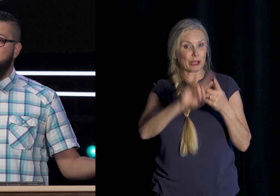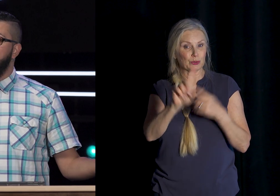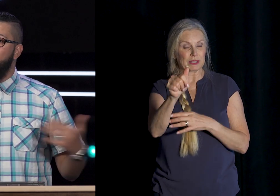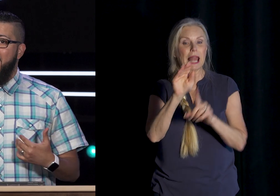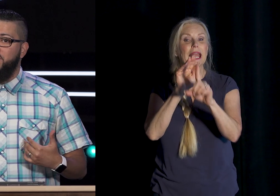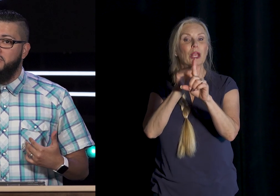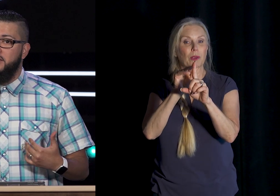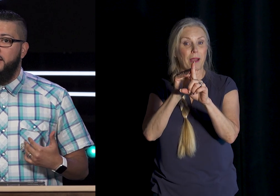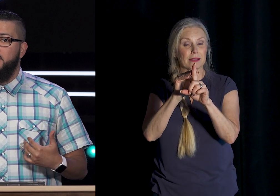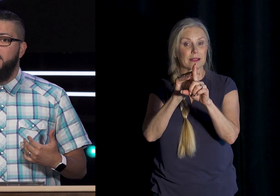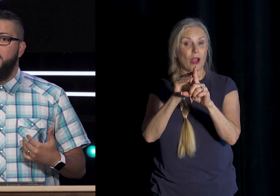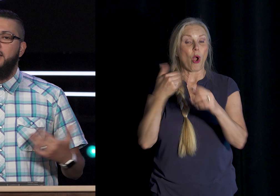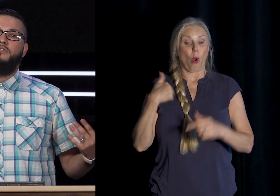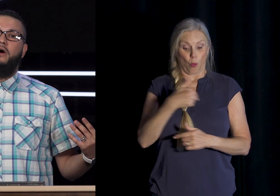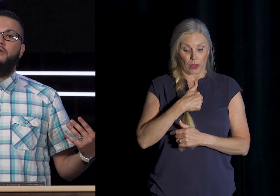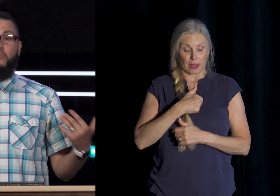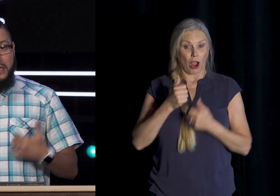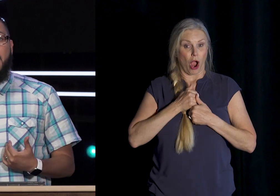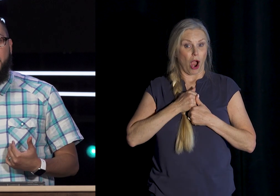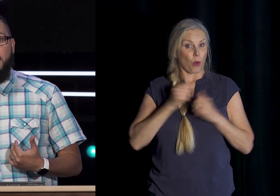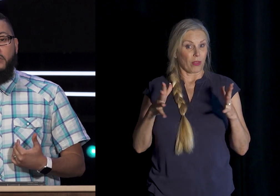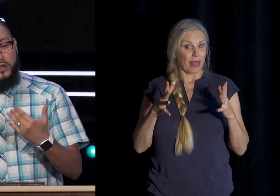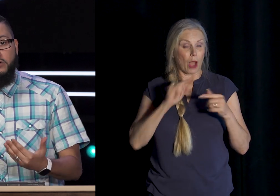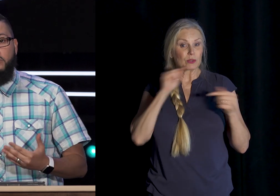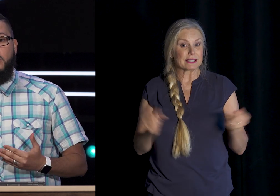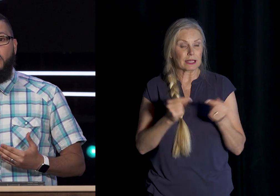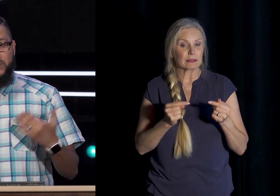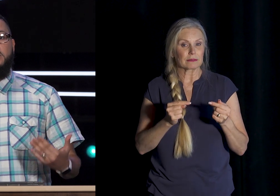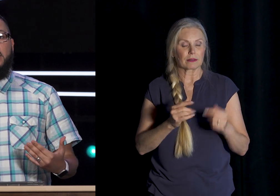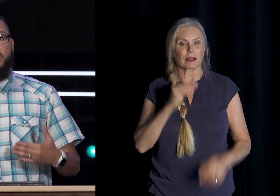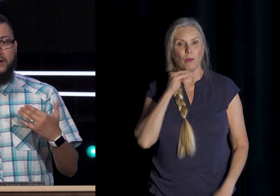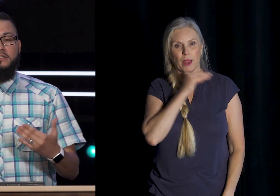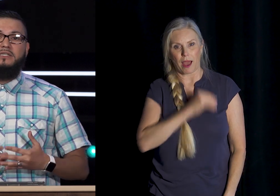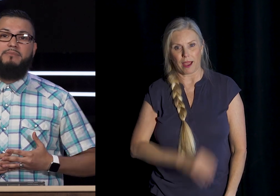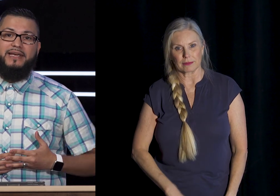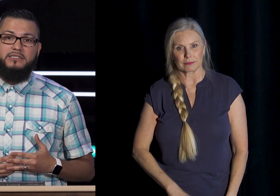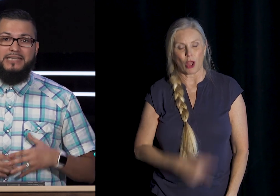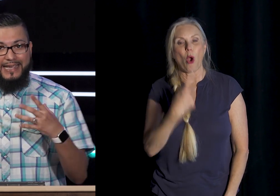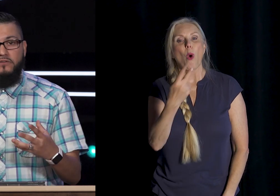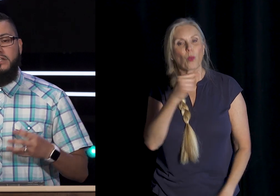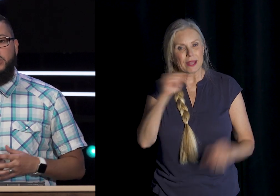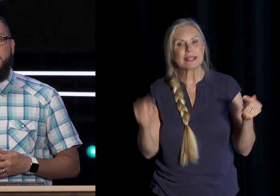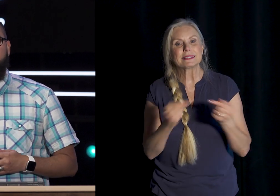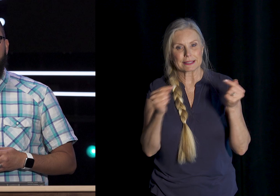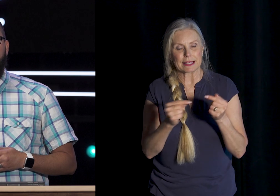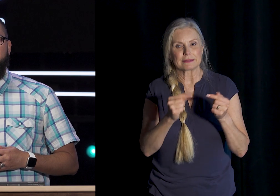say That we Have no Sin Guess What We're Lying We do We sin On a Consistent Basis Even as Jesus Followers